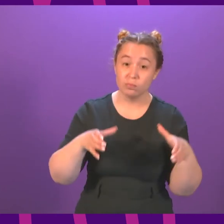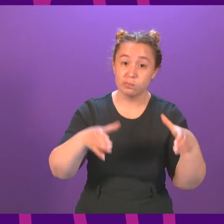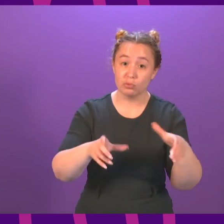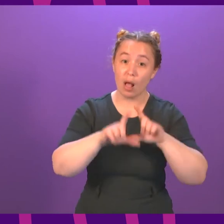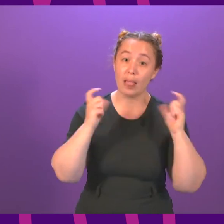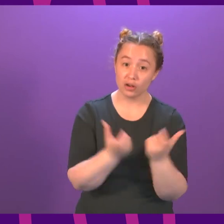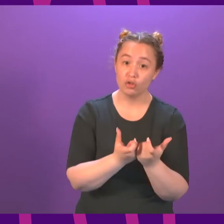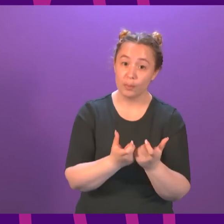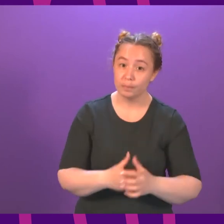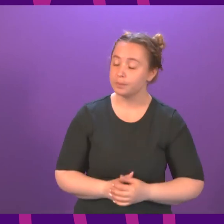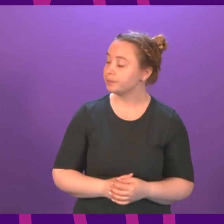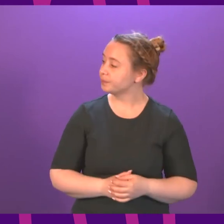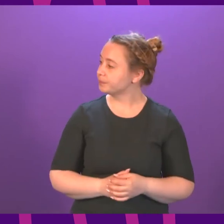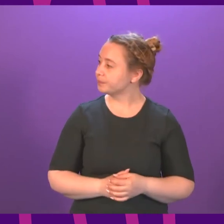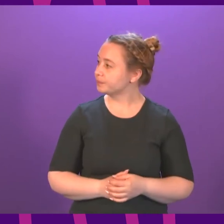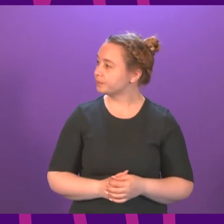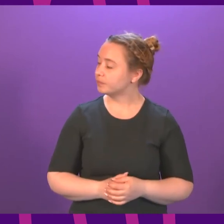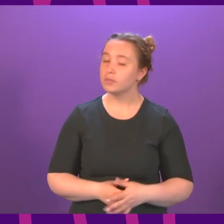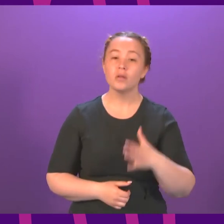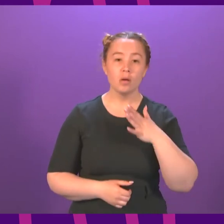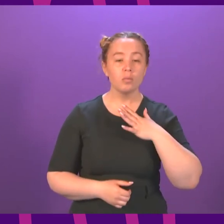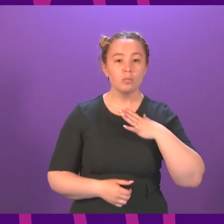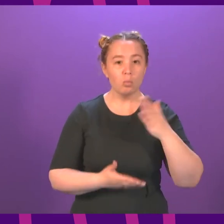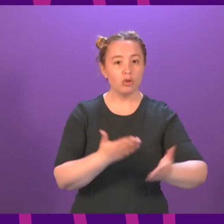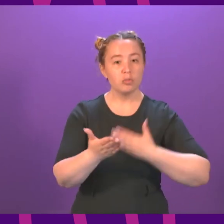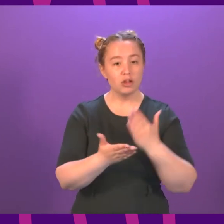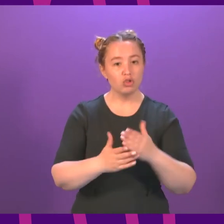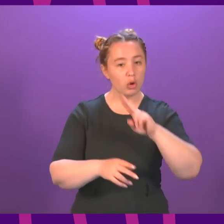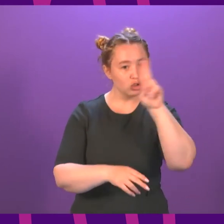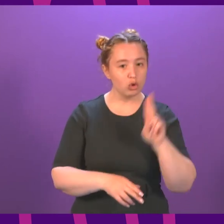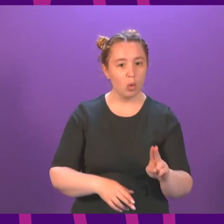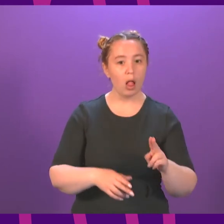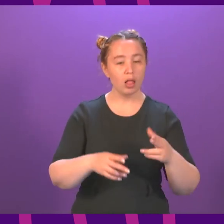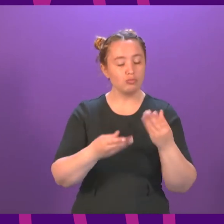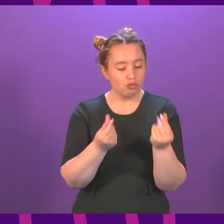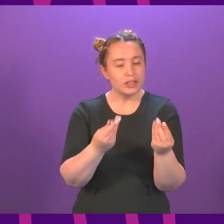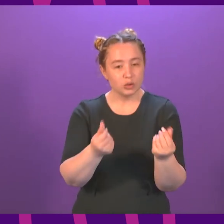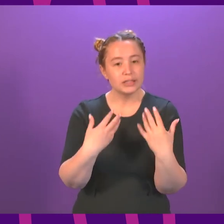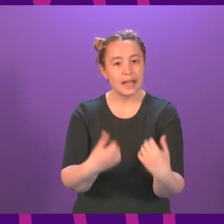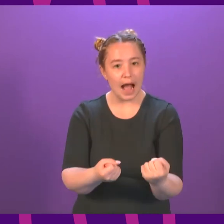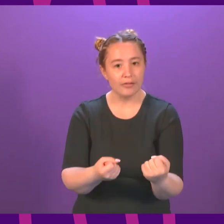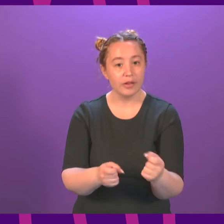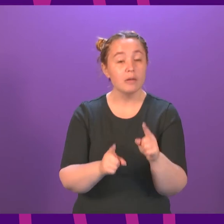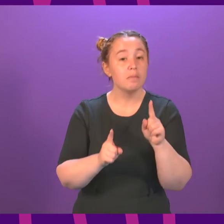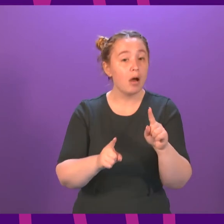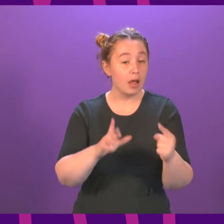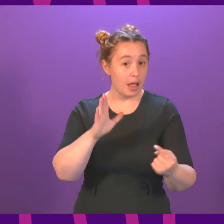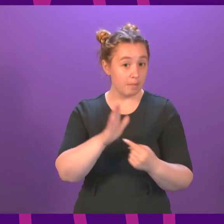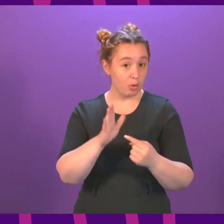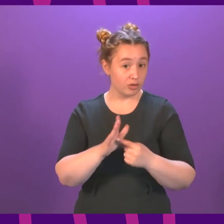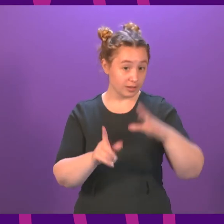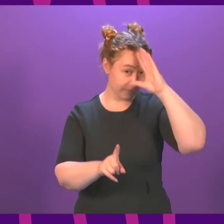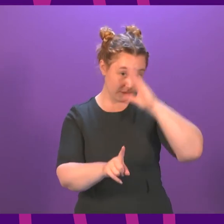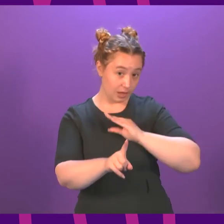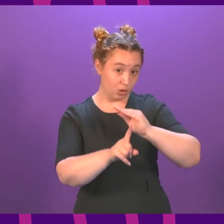obviously determined to do everything we can to ensure schools have the resources they need, but it is important, first of all, to note that the law here